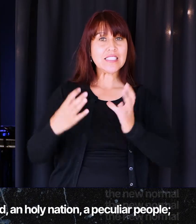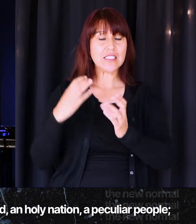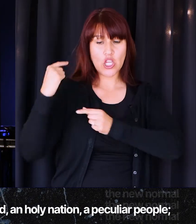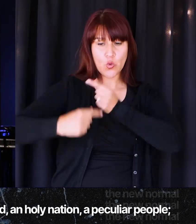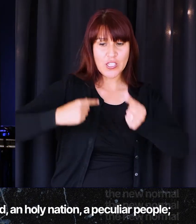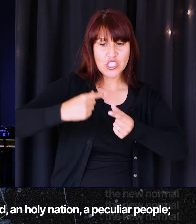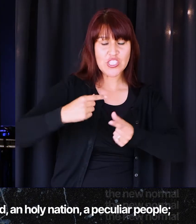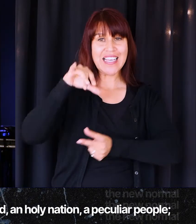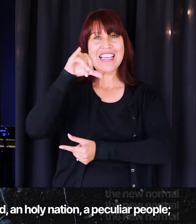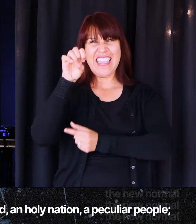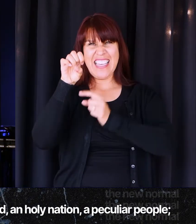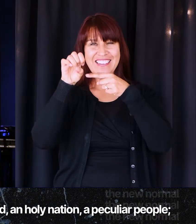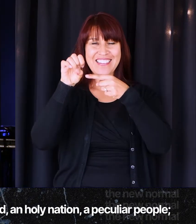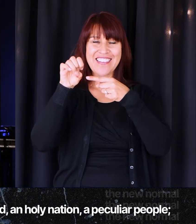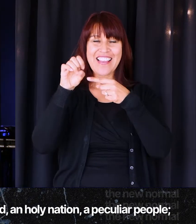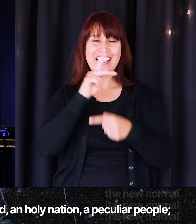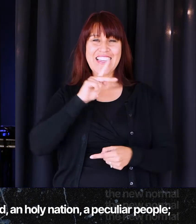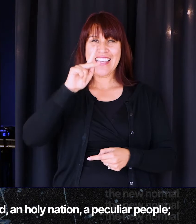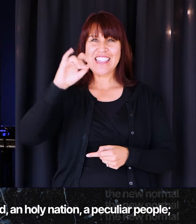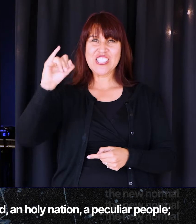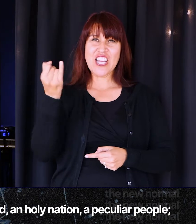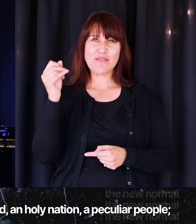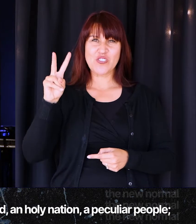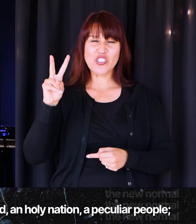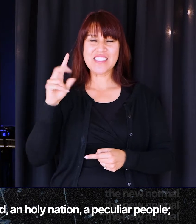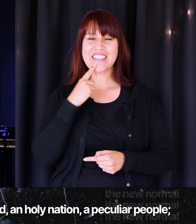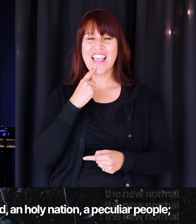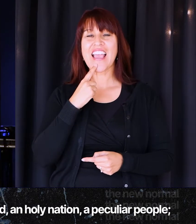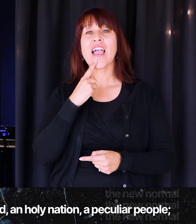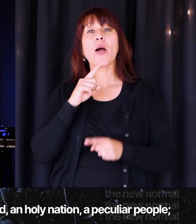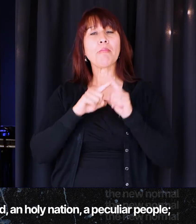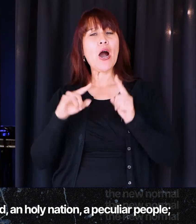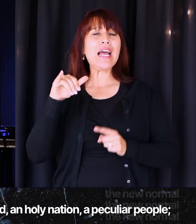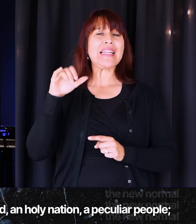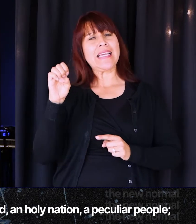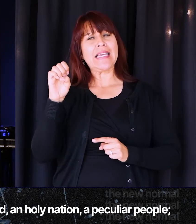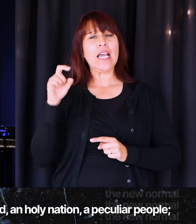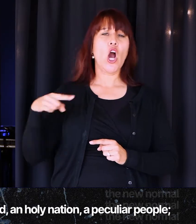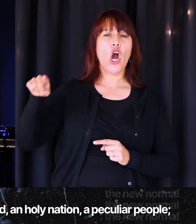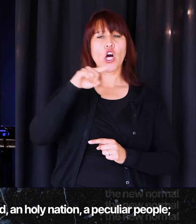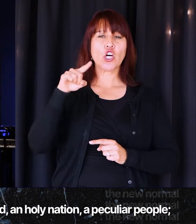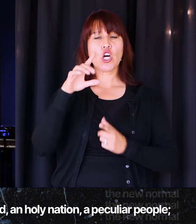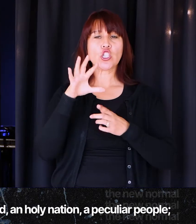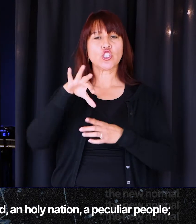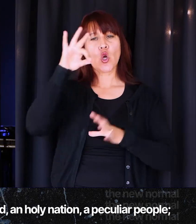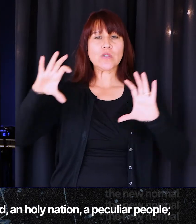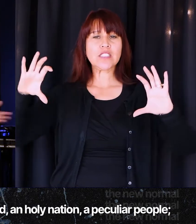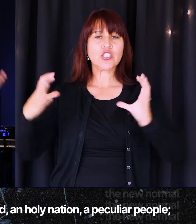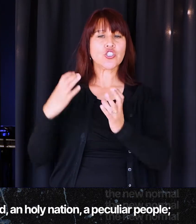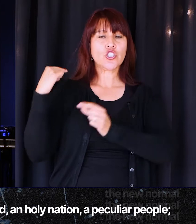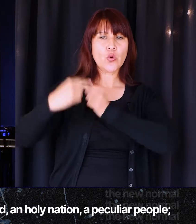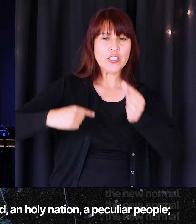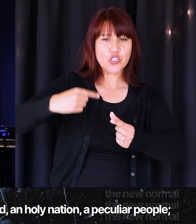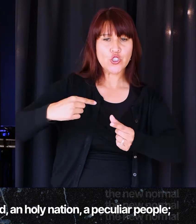I said ye, because that's the King James Version. I feel like I need to say it like this. But ye are a chosen generation, a